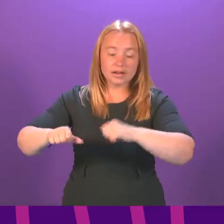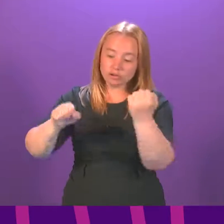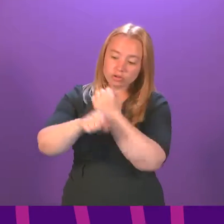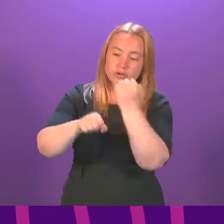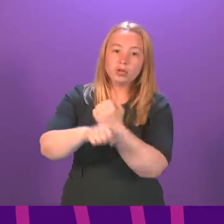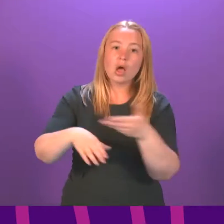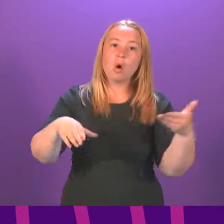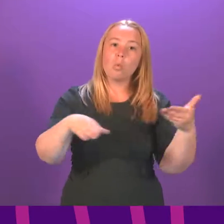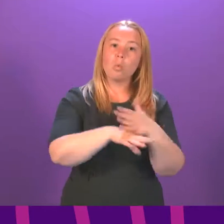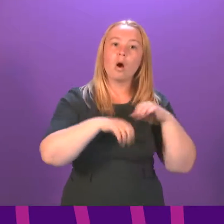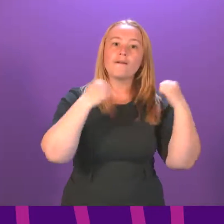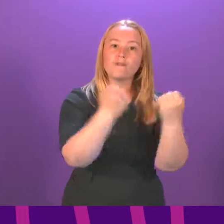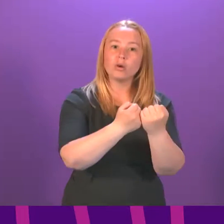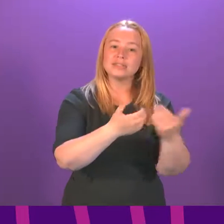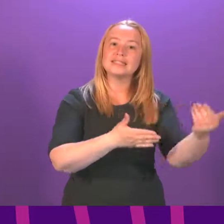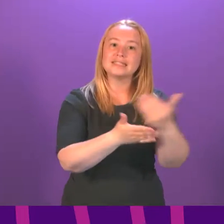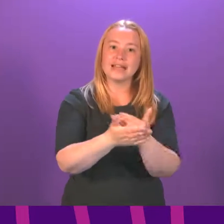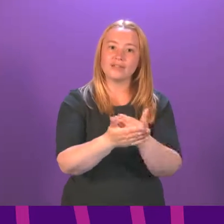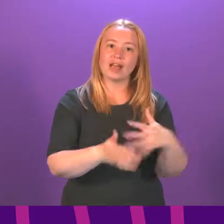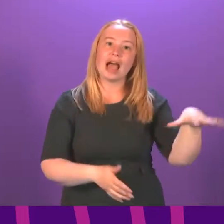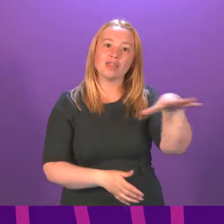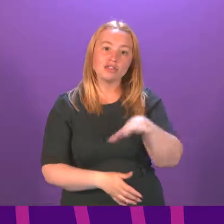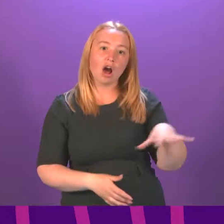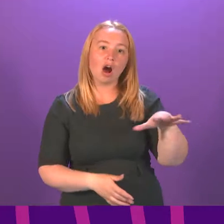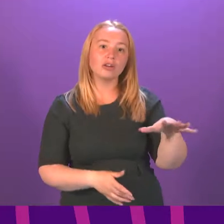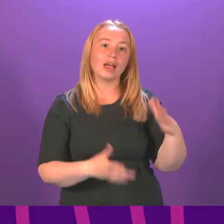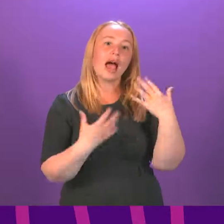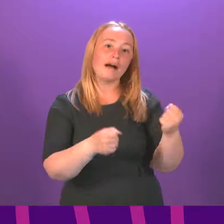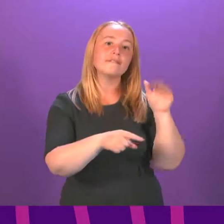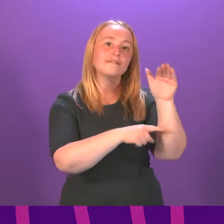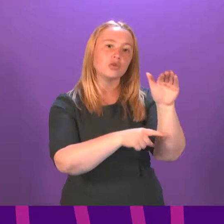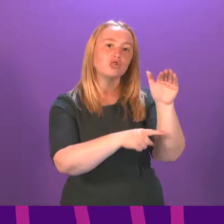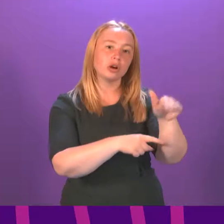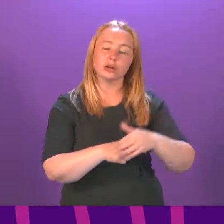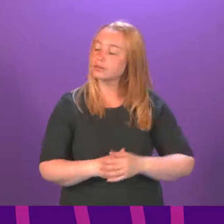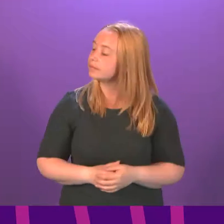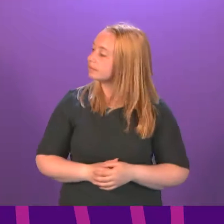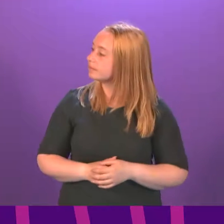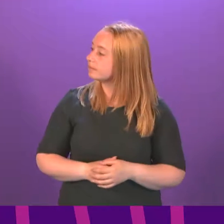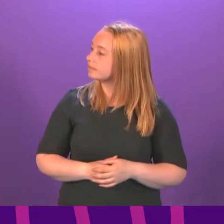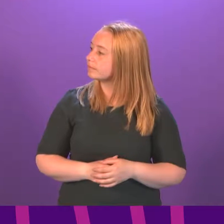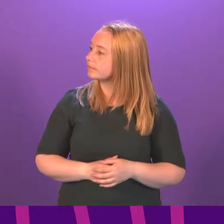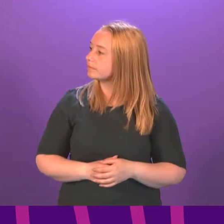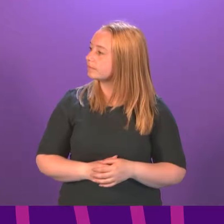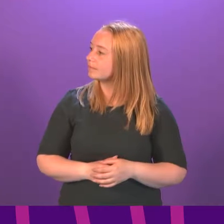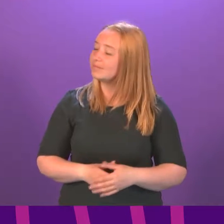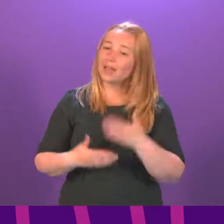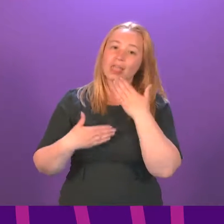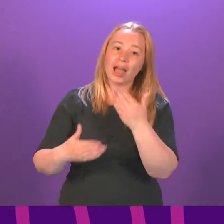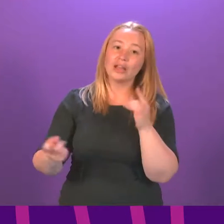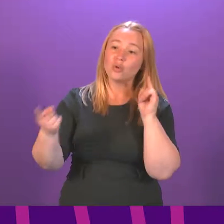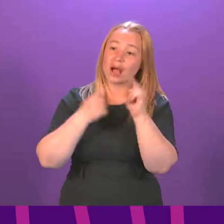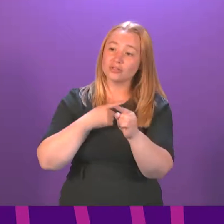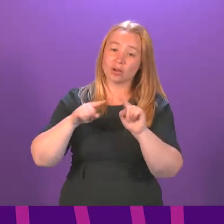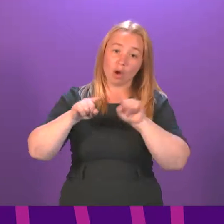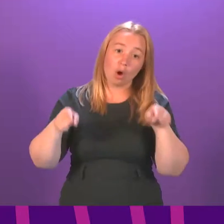workforce is saved, and that the yard has a viable future. Paul Sweeney. I thank the Cabinet Secretary for your answer. Of course, we all